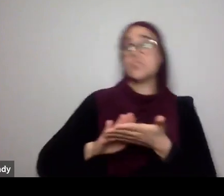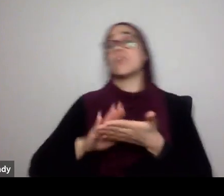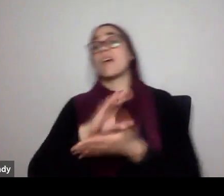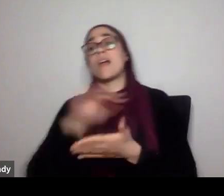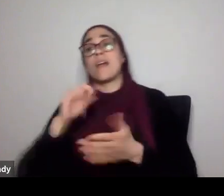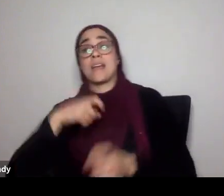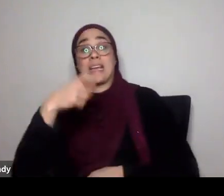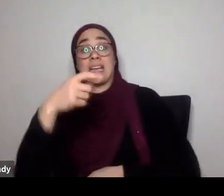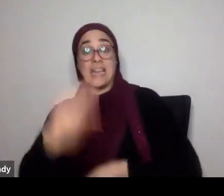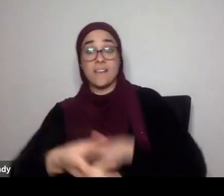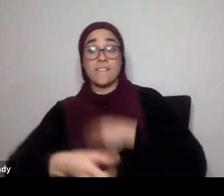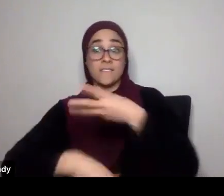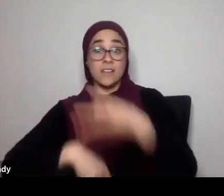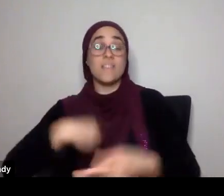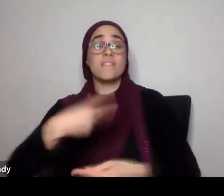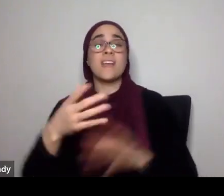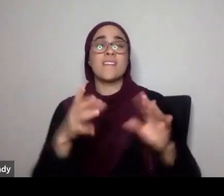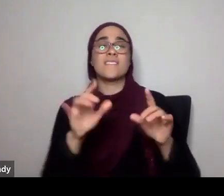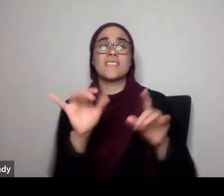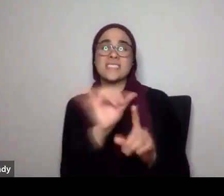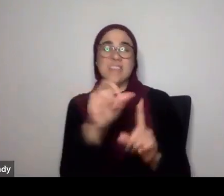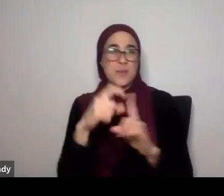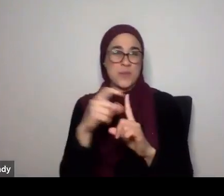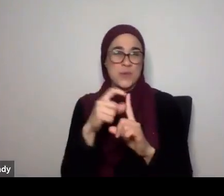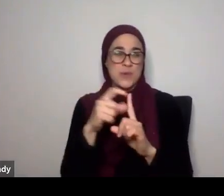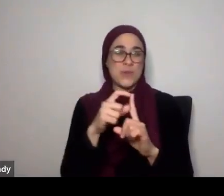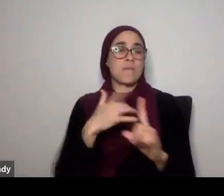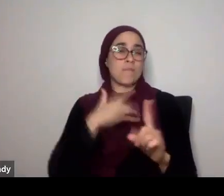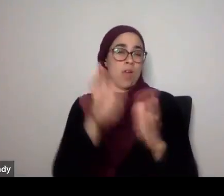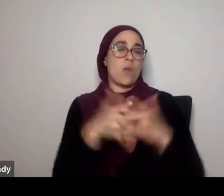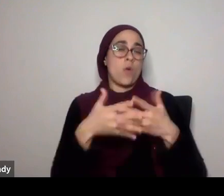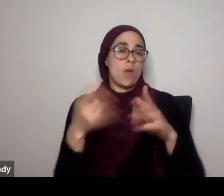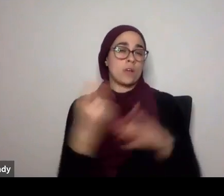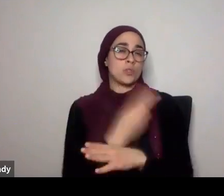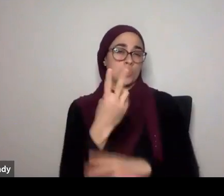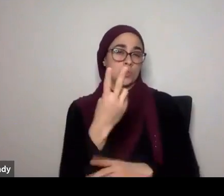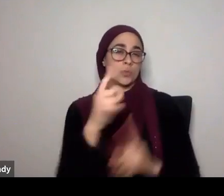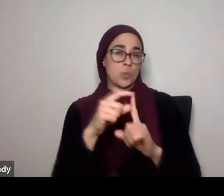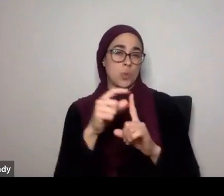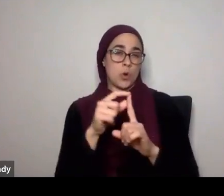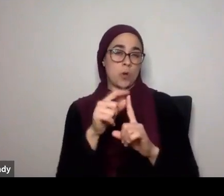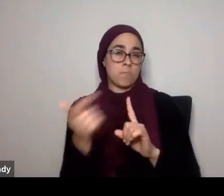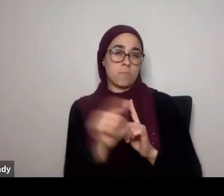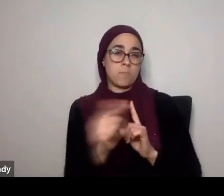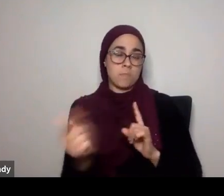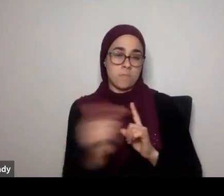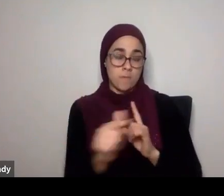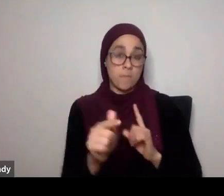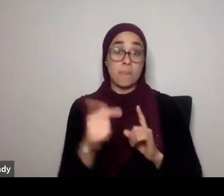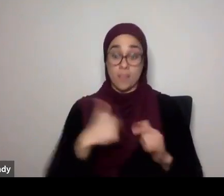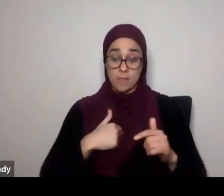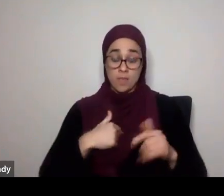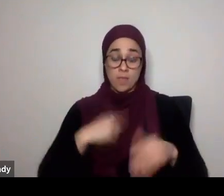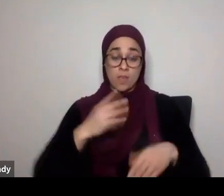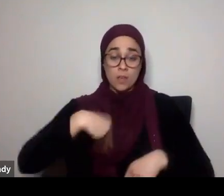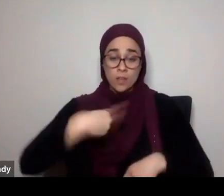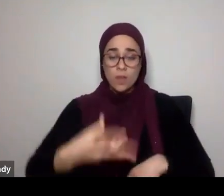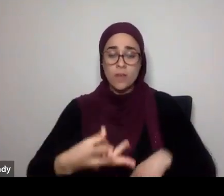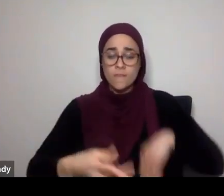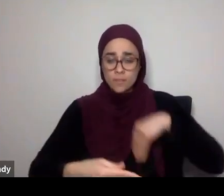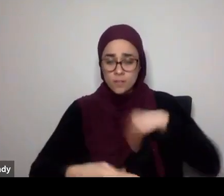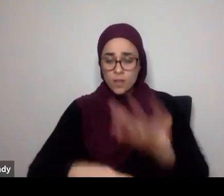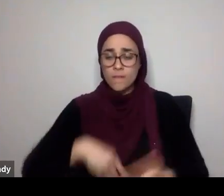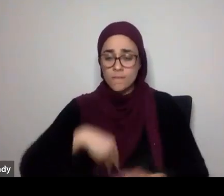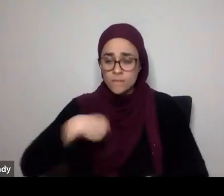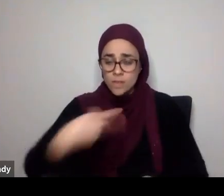Quran uses the word for both, so when I give, when I give, when I give more, I'm, I'm